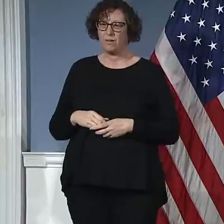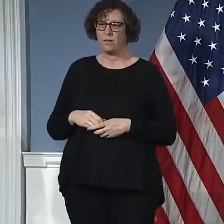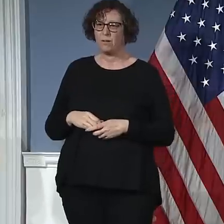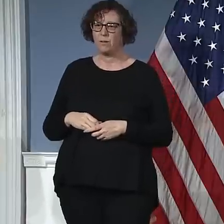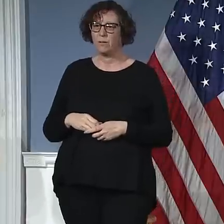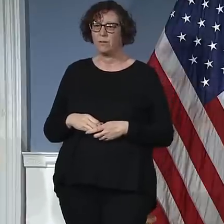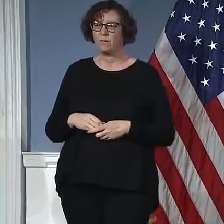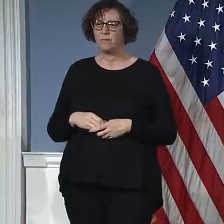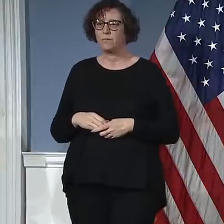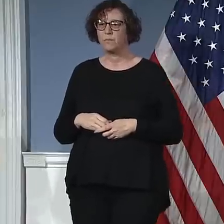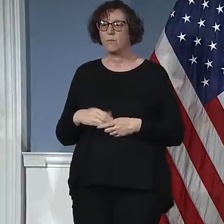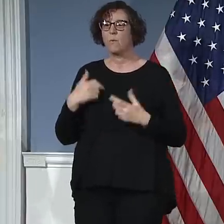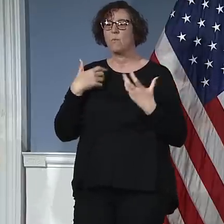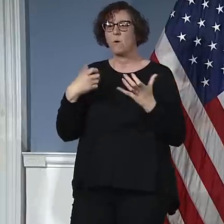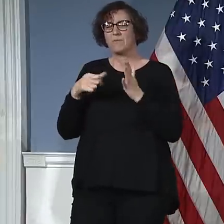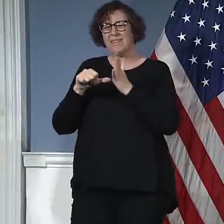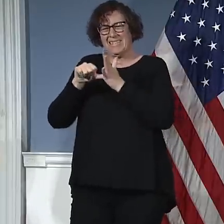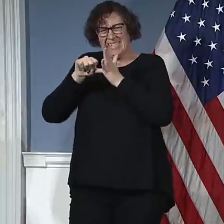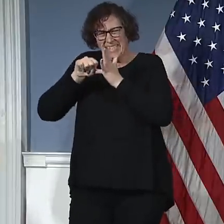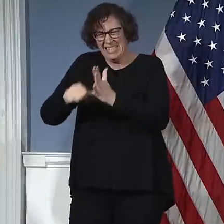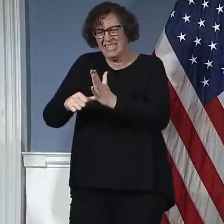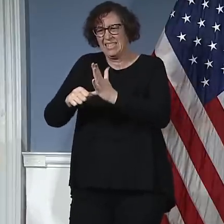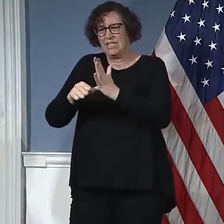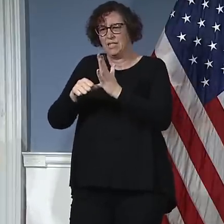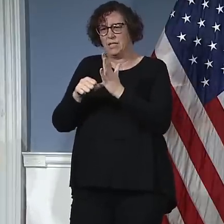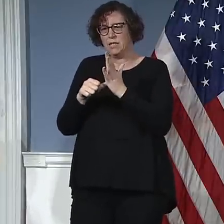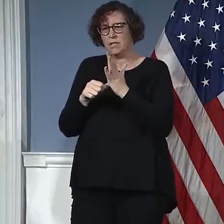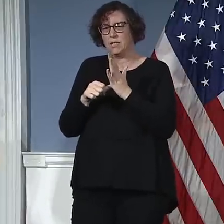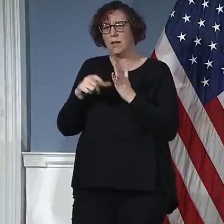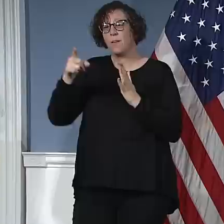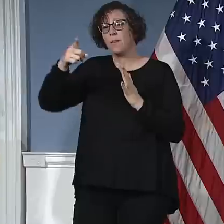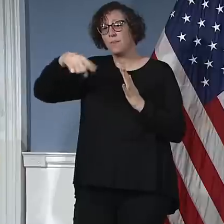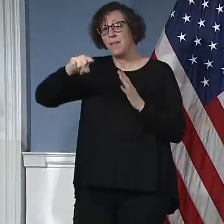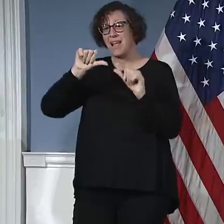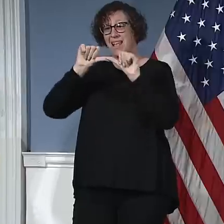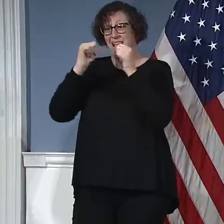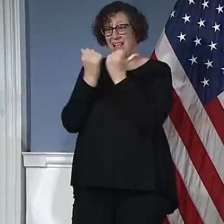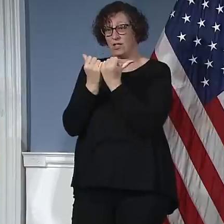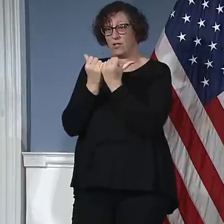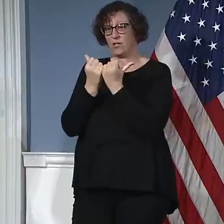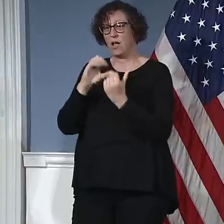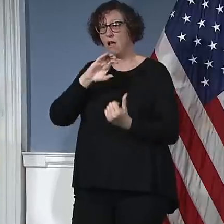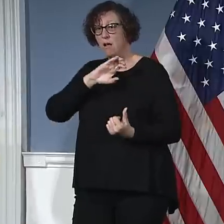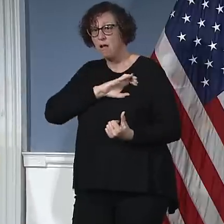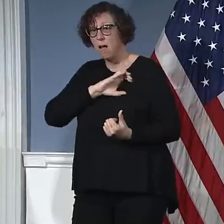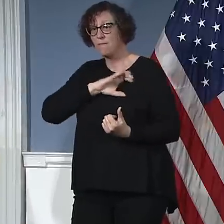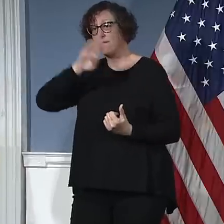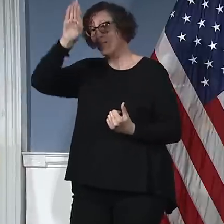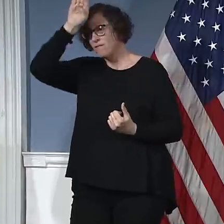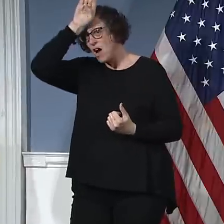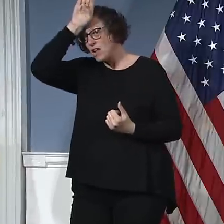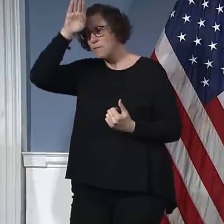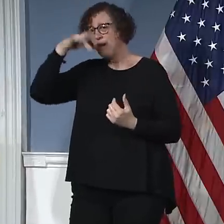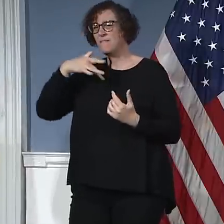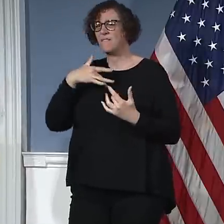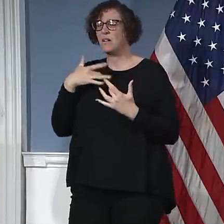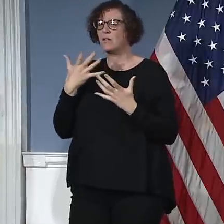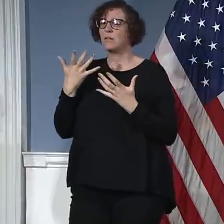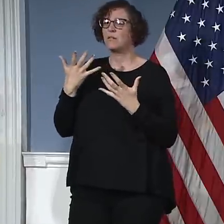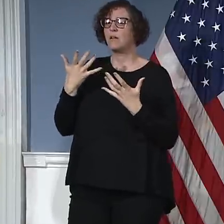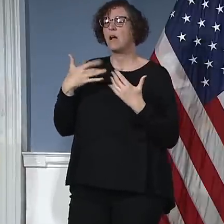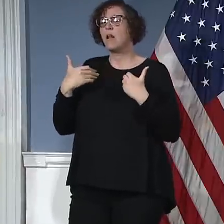For the typical healthy person under 50 years old, the recovery time